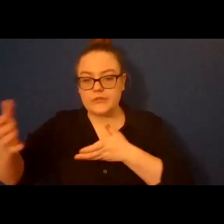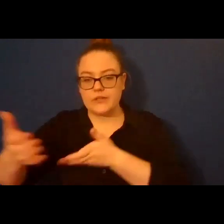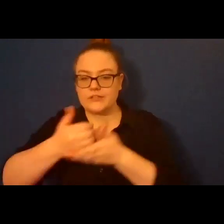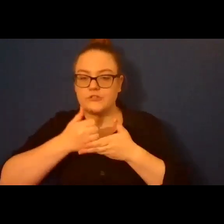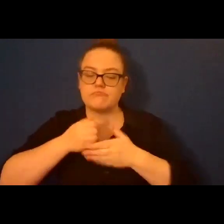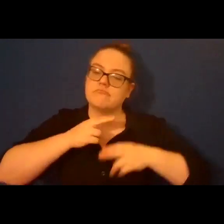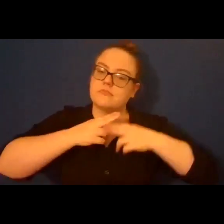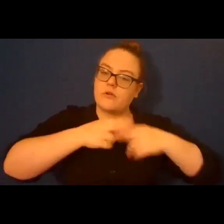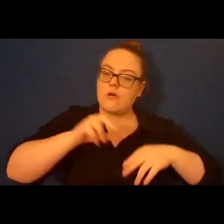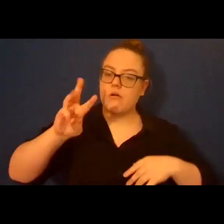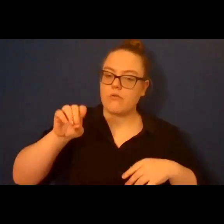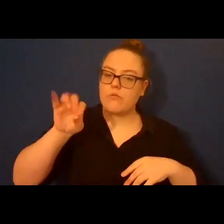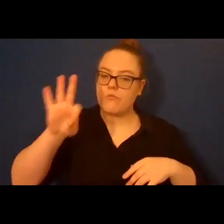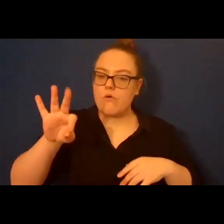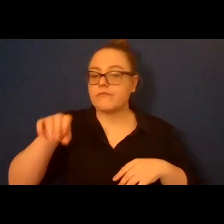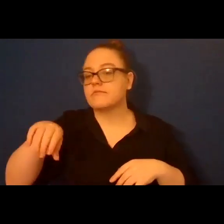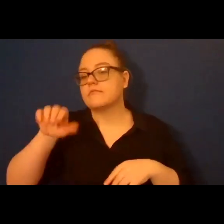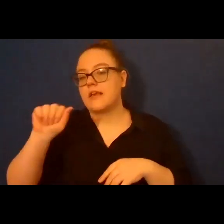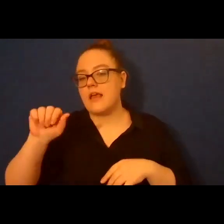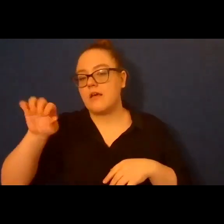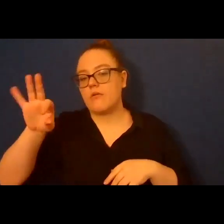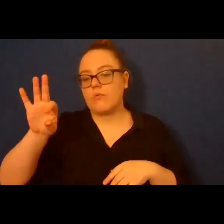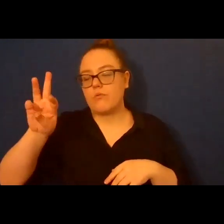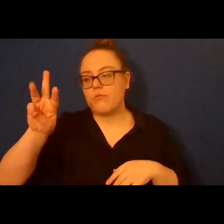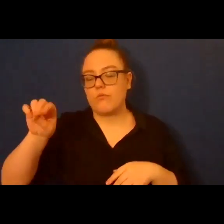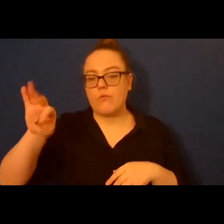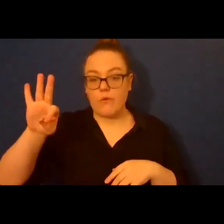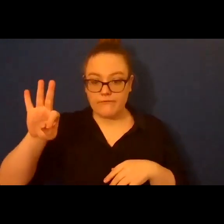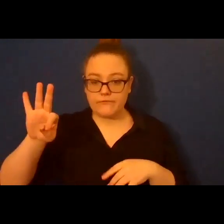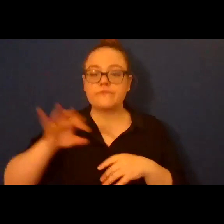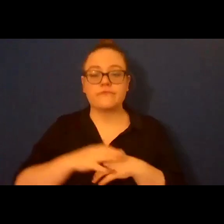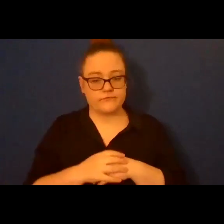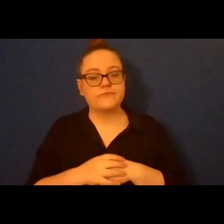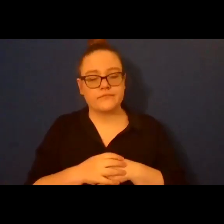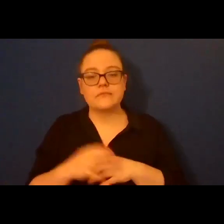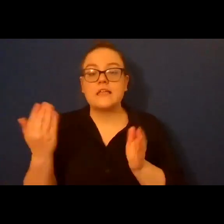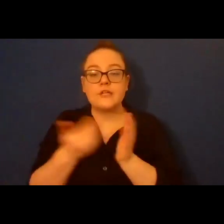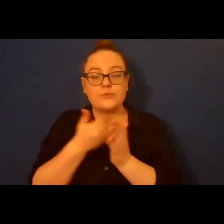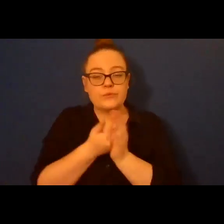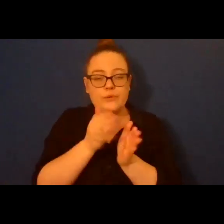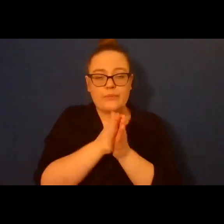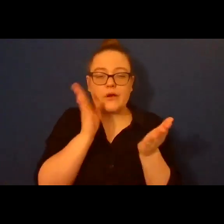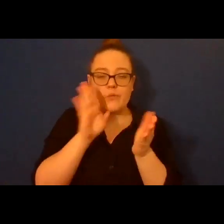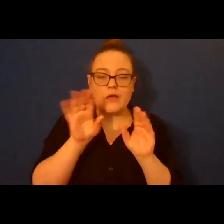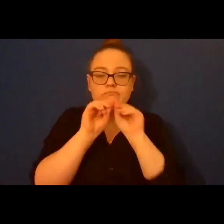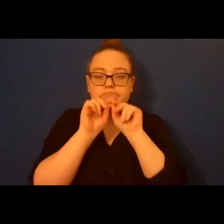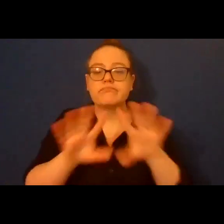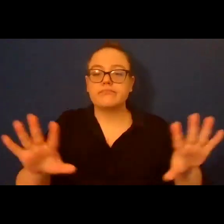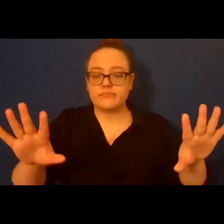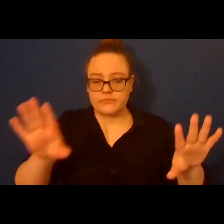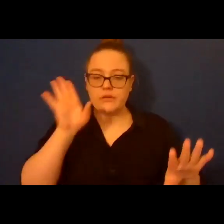by Alice James Books. His second full-length volume of poetry, Pilgrim Bell, will be published by Grey Wolf on August 3rd and his